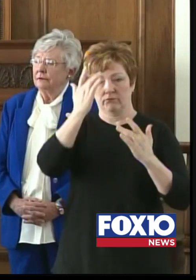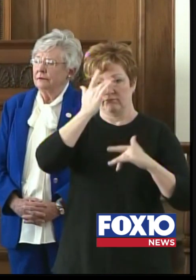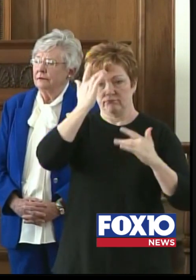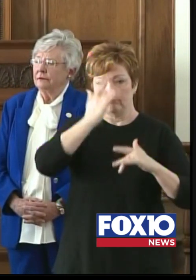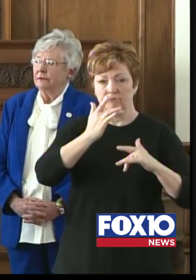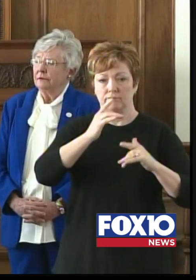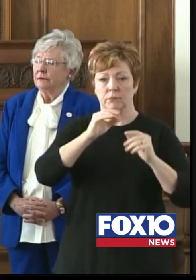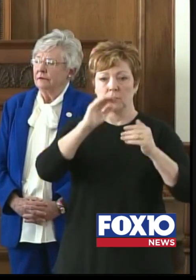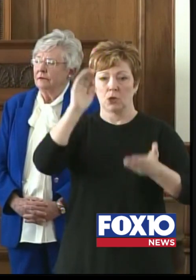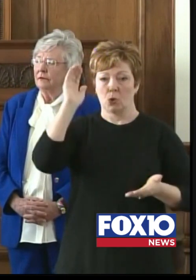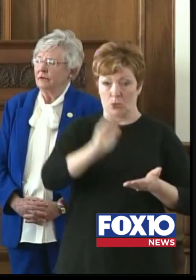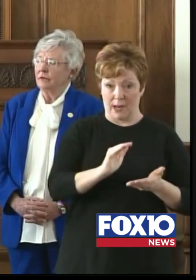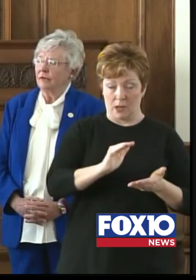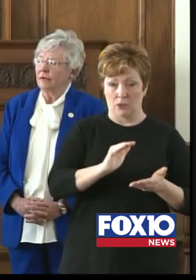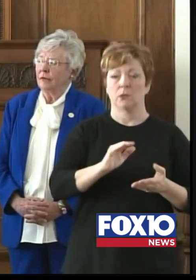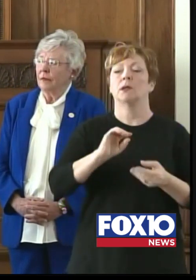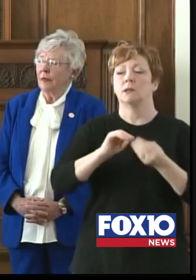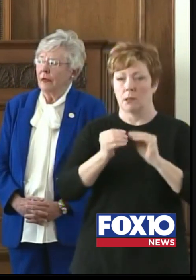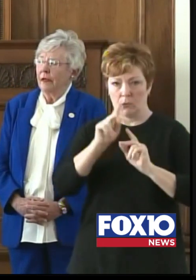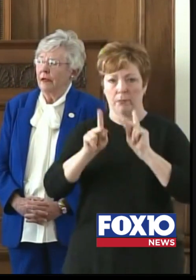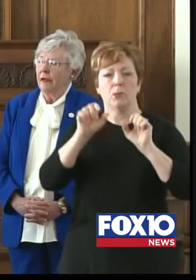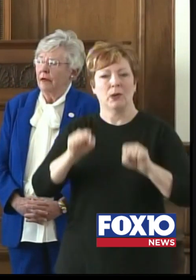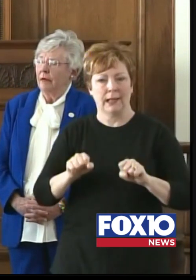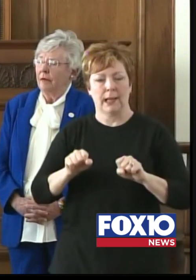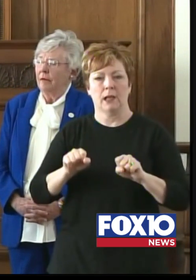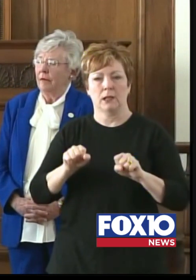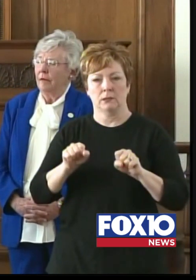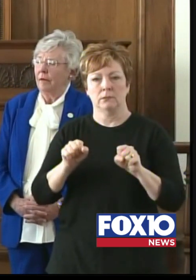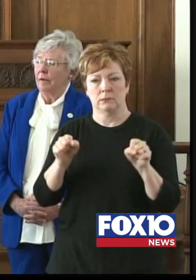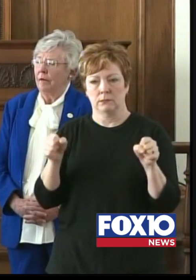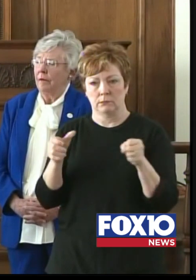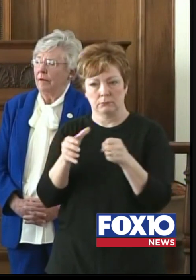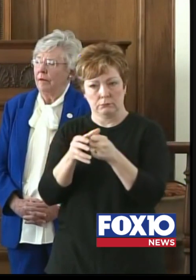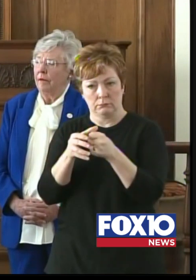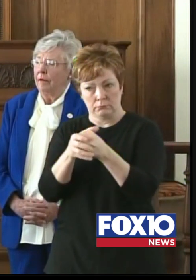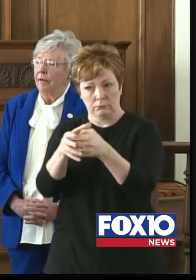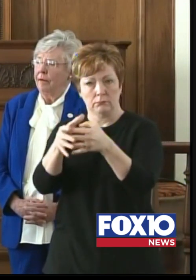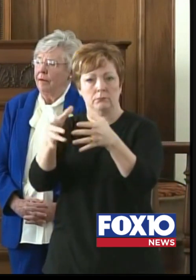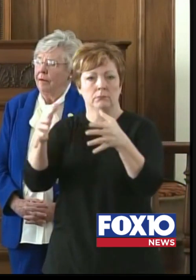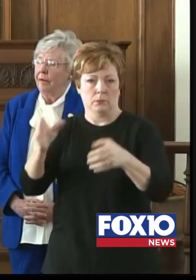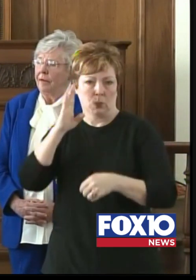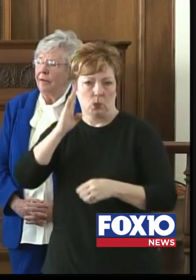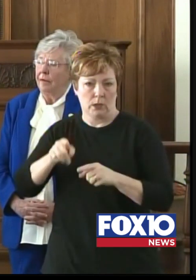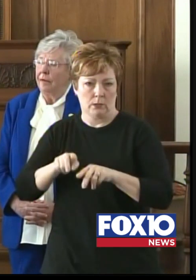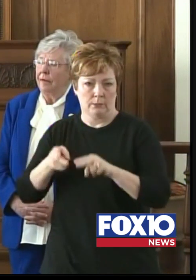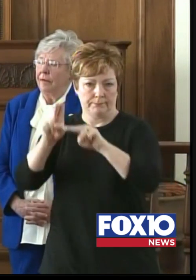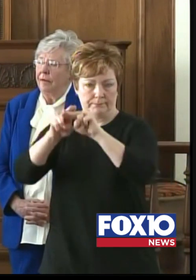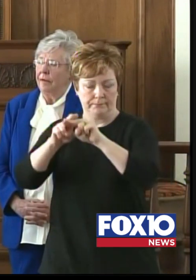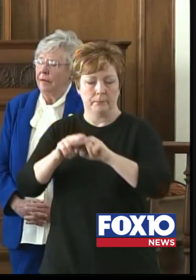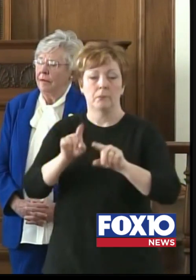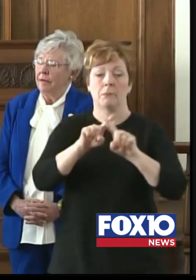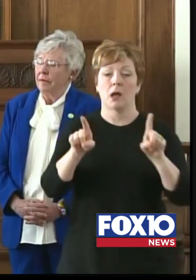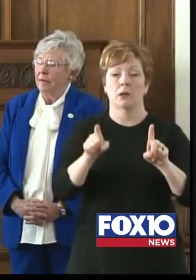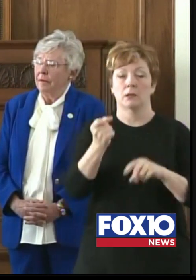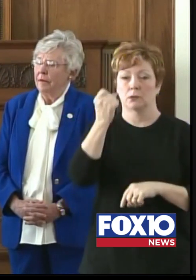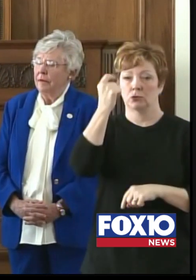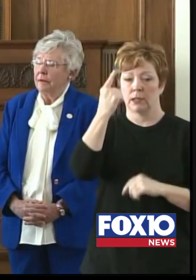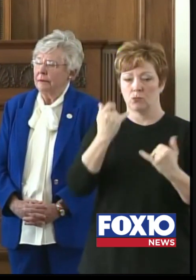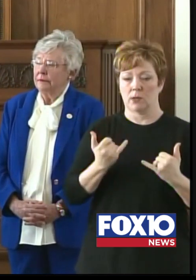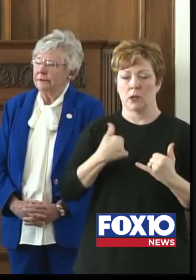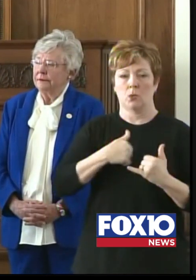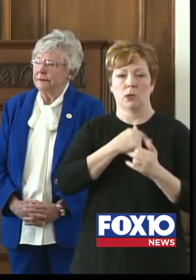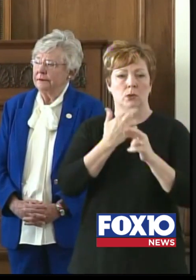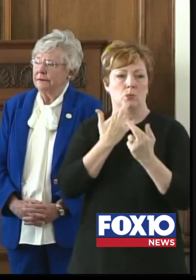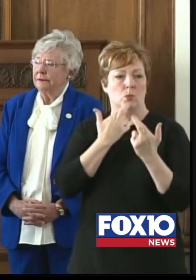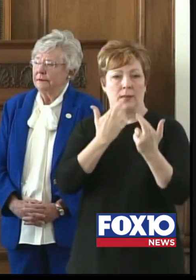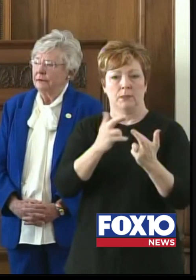then the number of people who can safely gather will go up. Consequently, at this time, we are recommending that Alabama follow